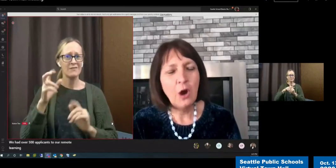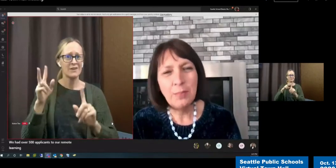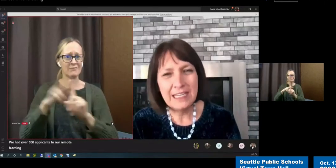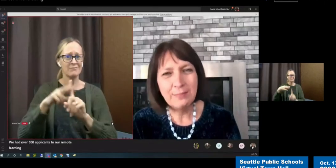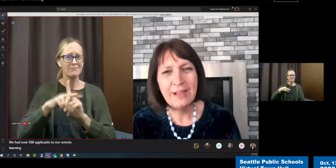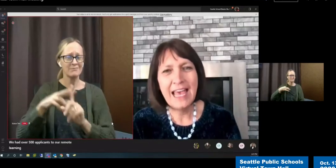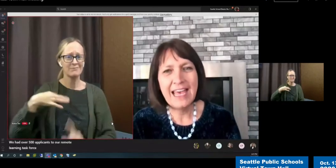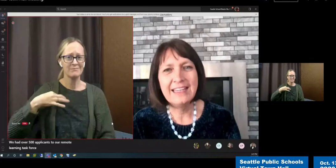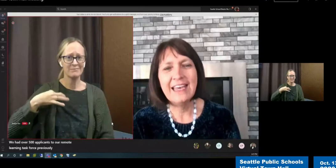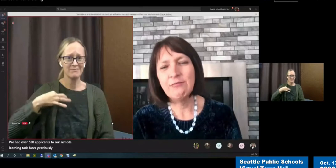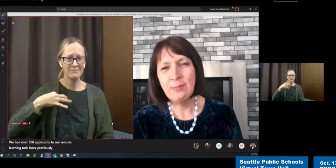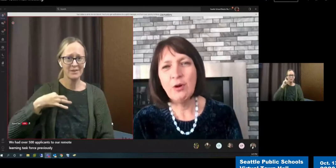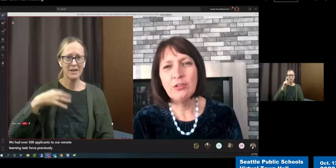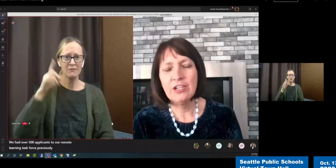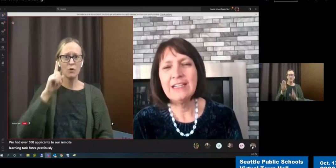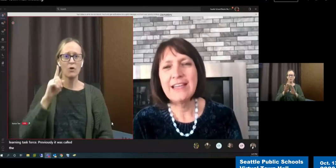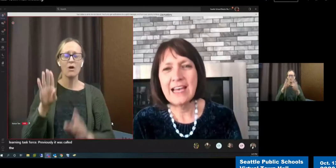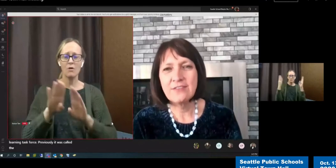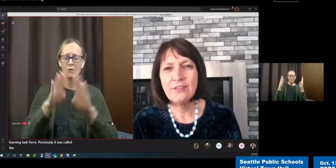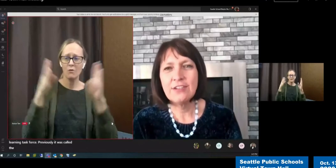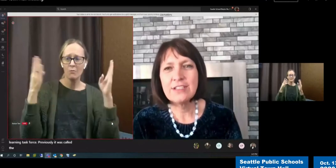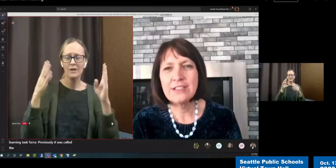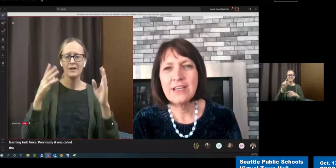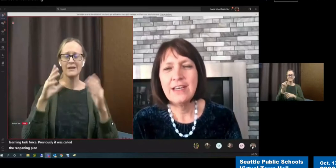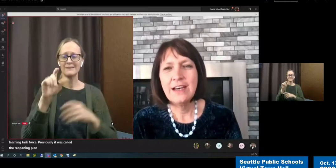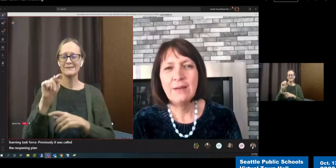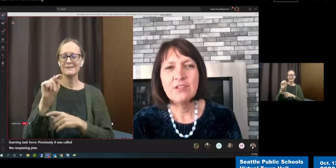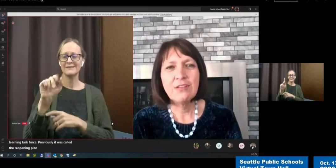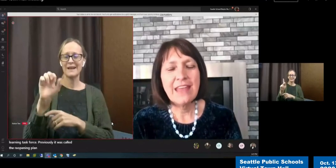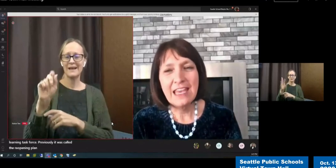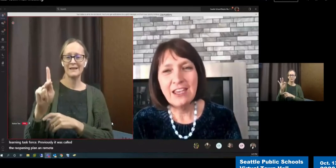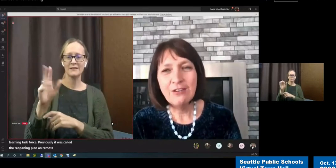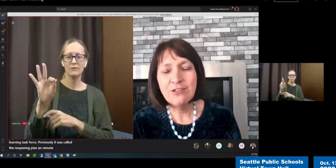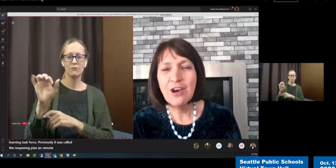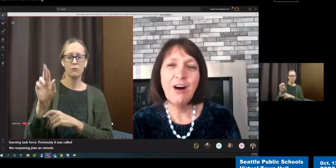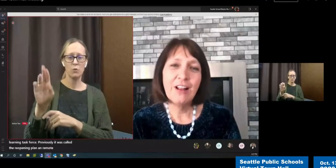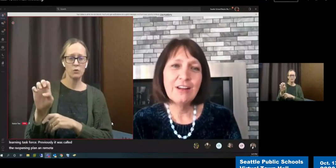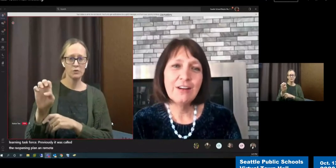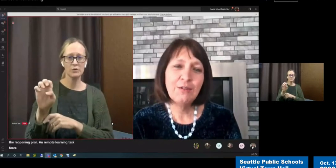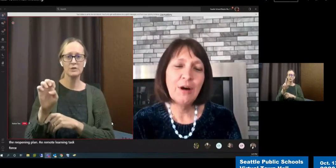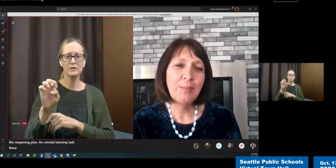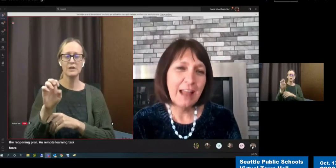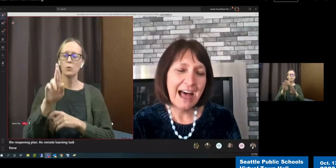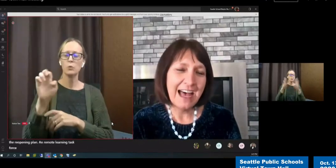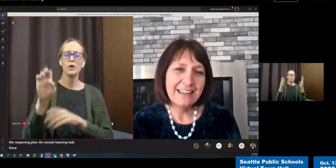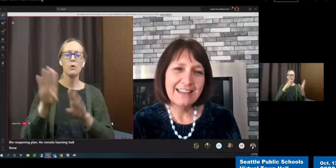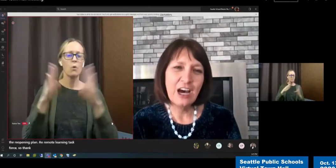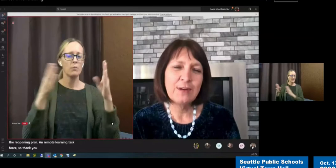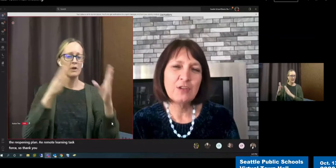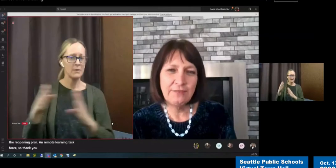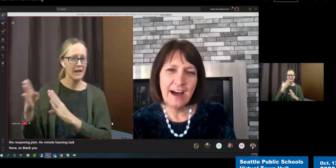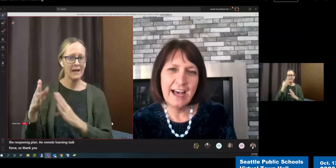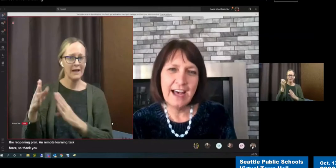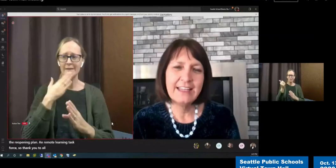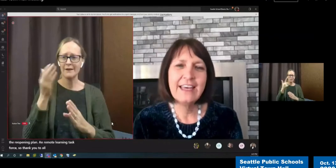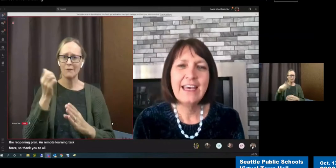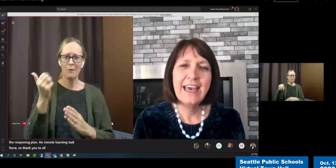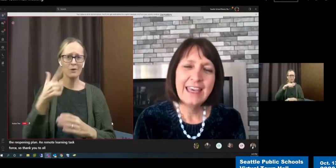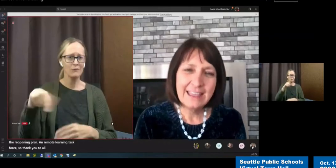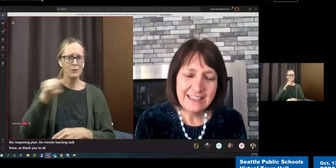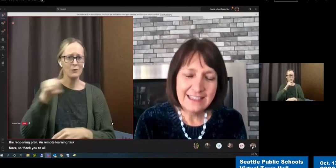the Reopening Plan and Remote Learning Task Force. So thank you to all who applied to help us refine